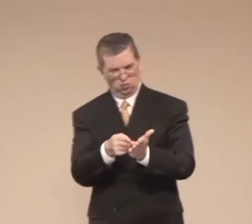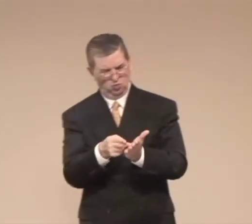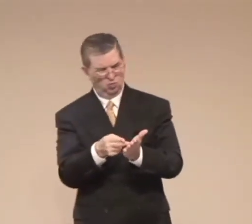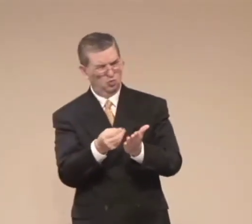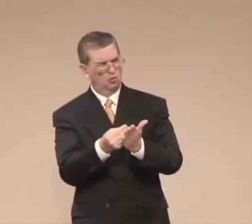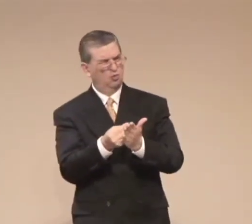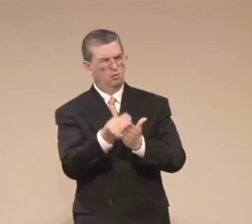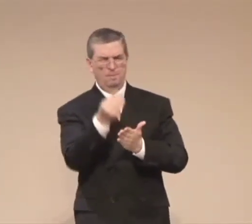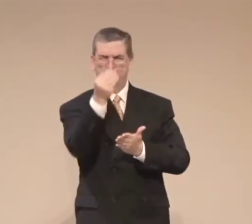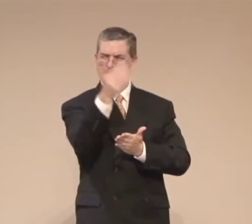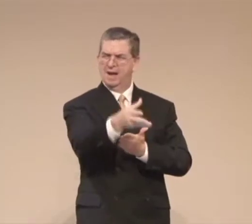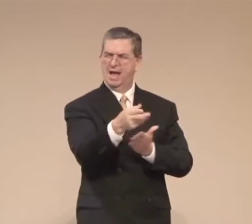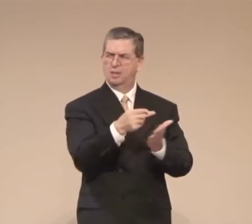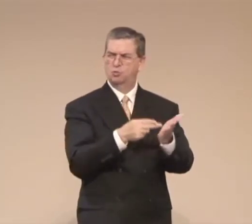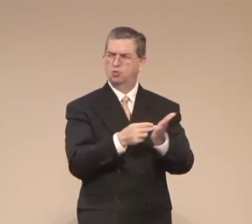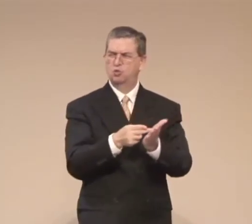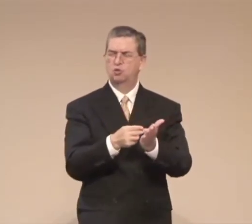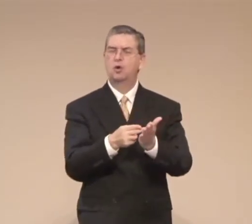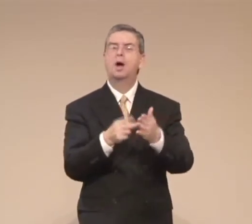It says, by the truth.